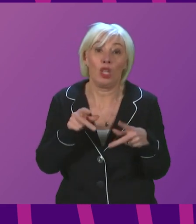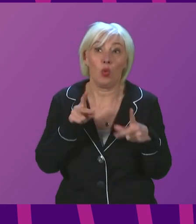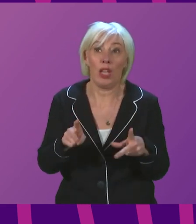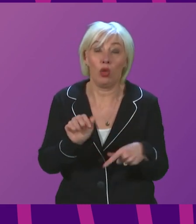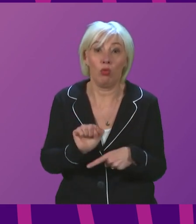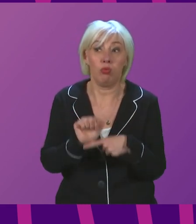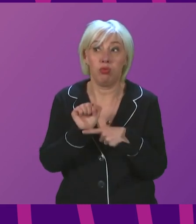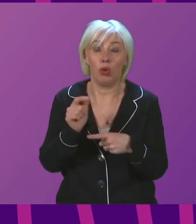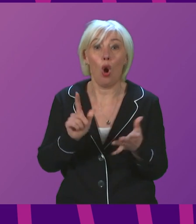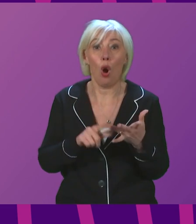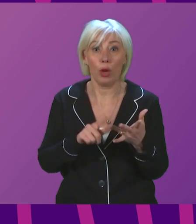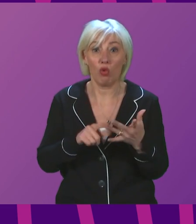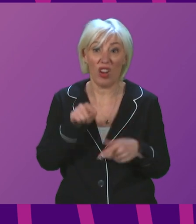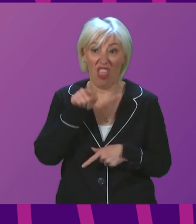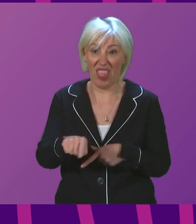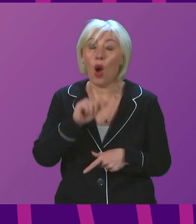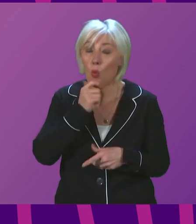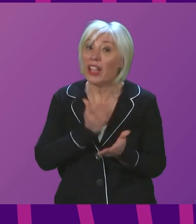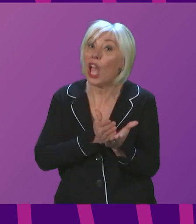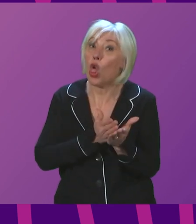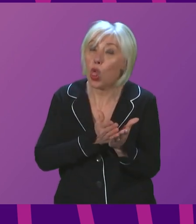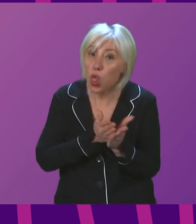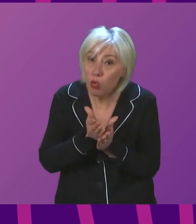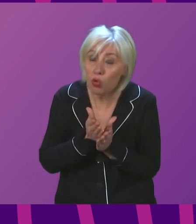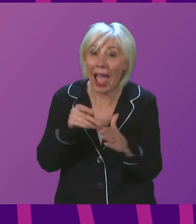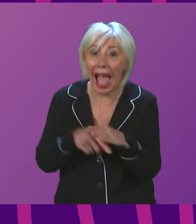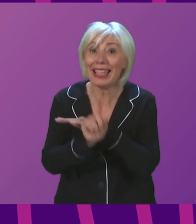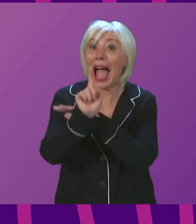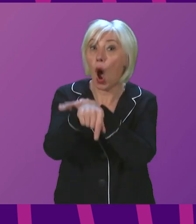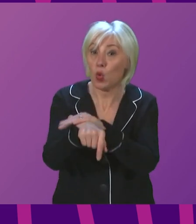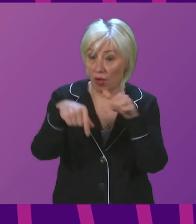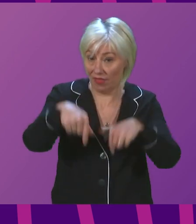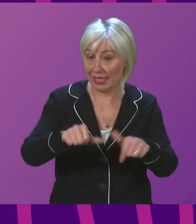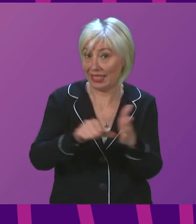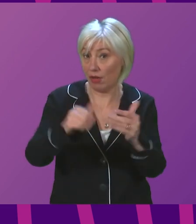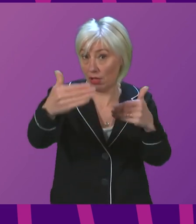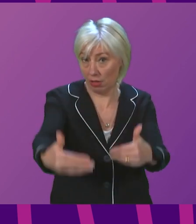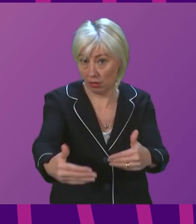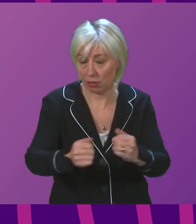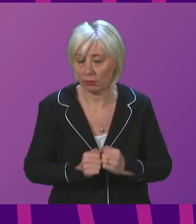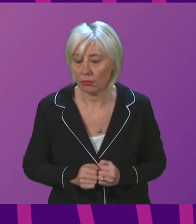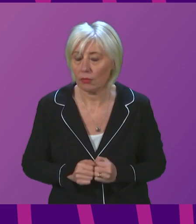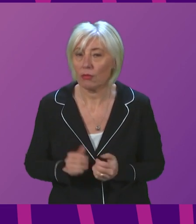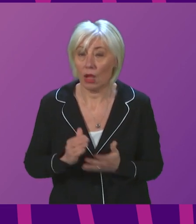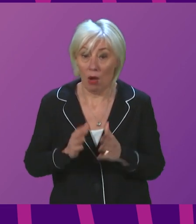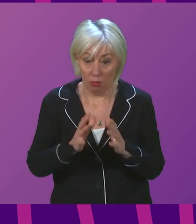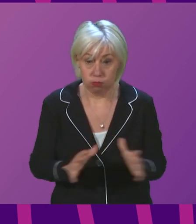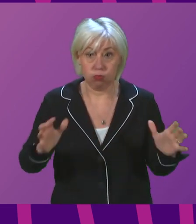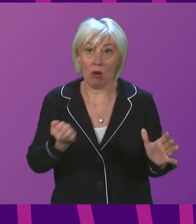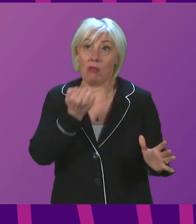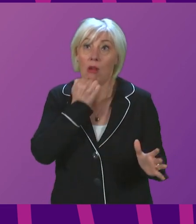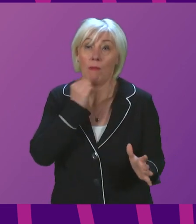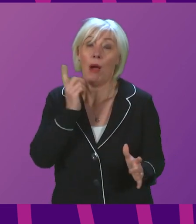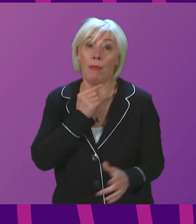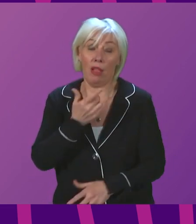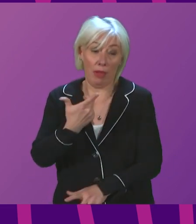and they are what will get us through and out of this difficult phase, I believe. There has been a significant acceleration of the programme in the